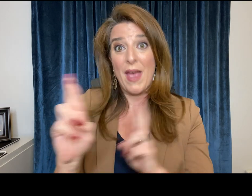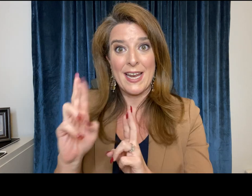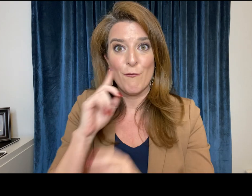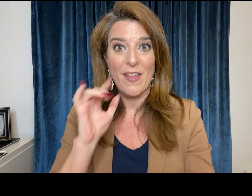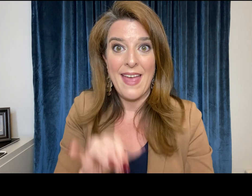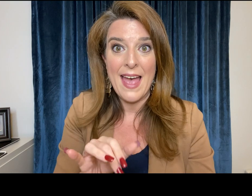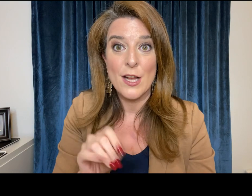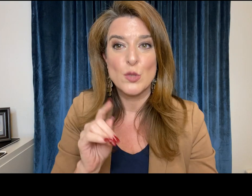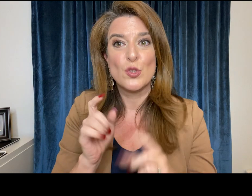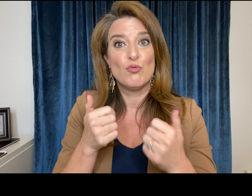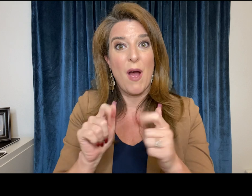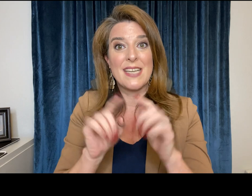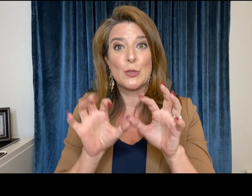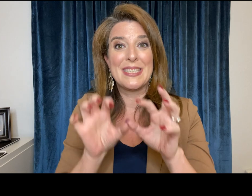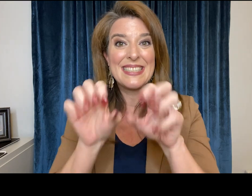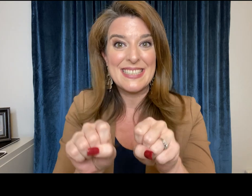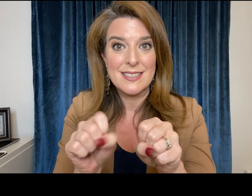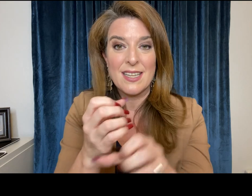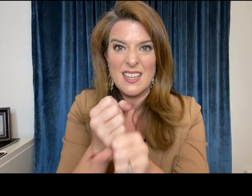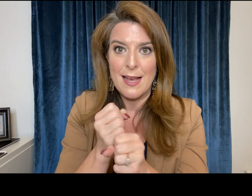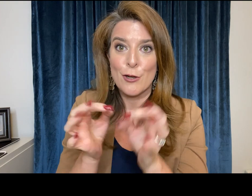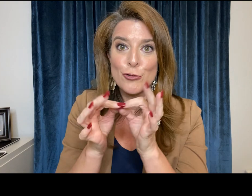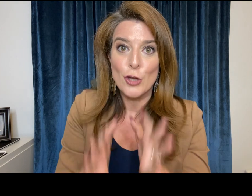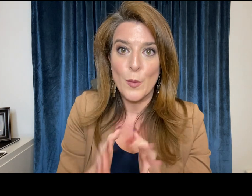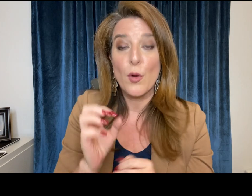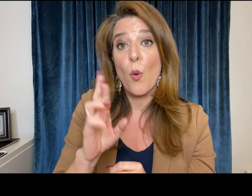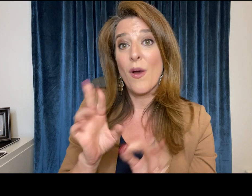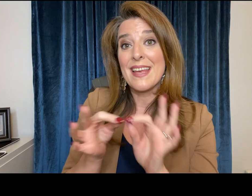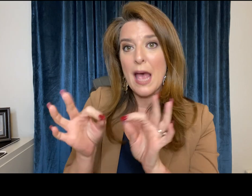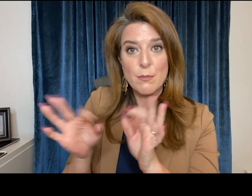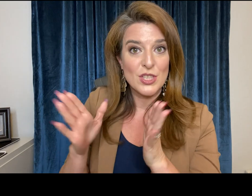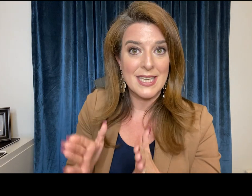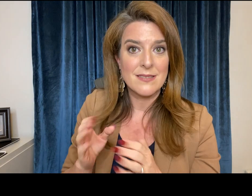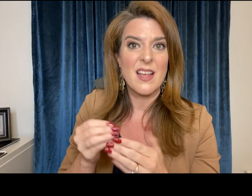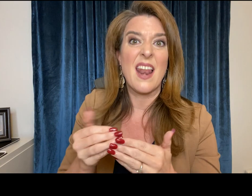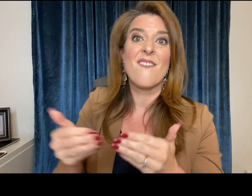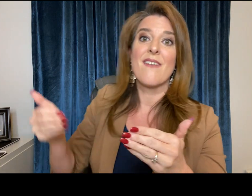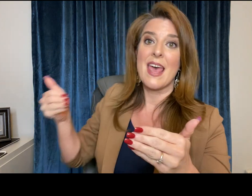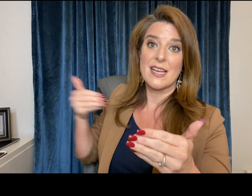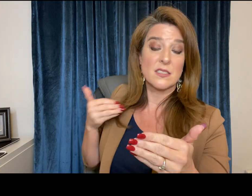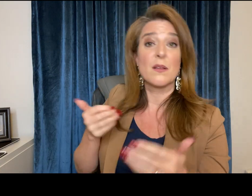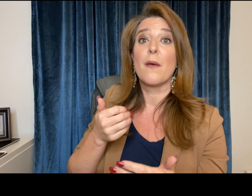you will have to be ready for that you're going to have to try to get an interpreter or captionist in advance